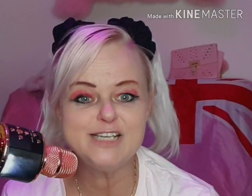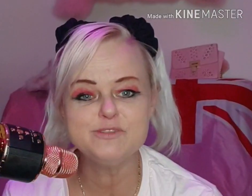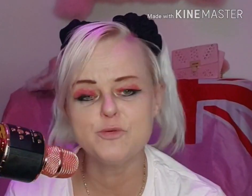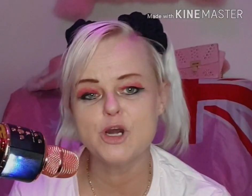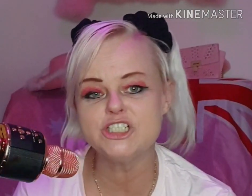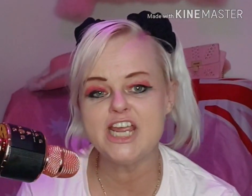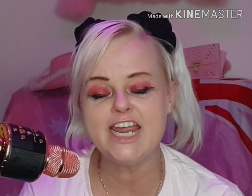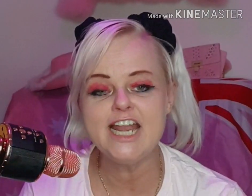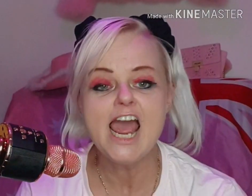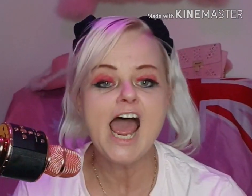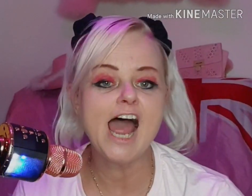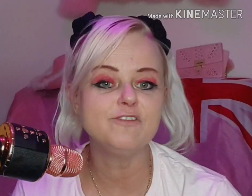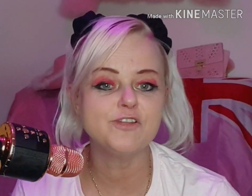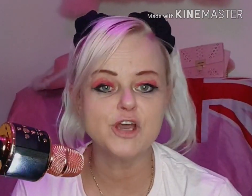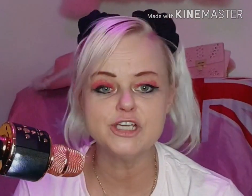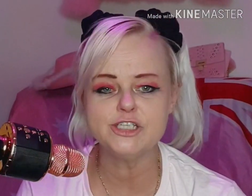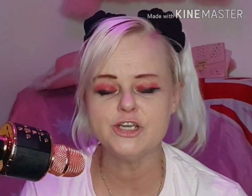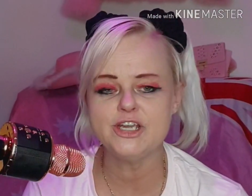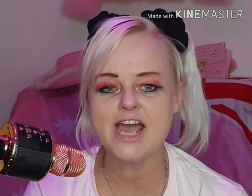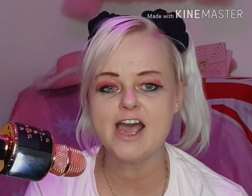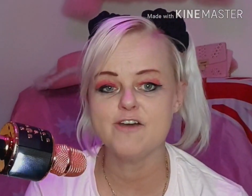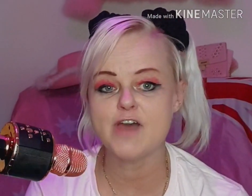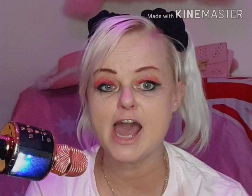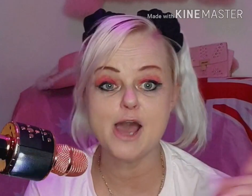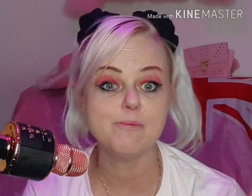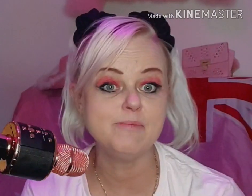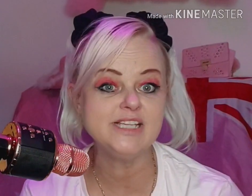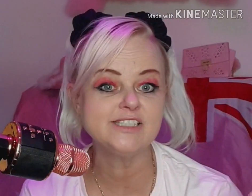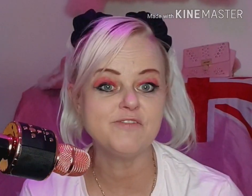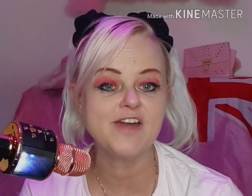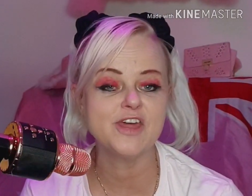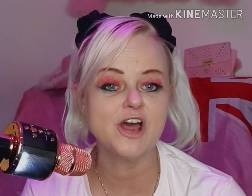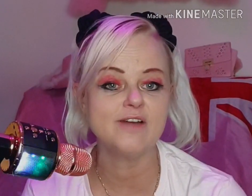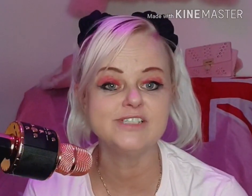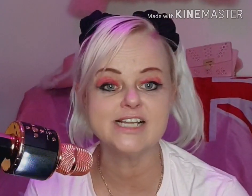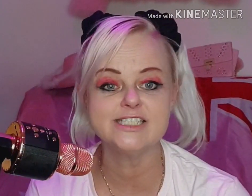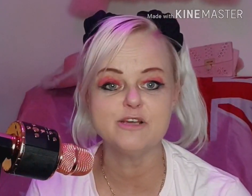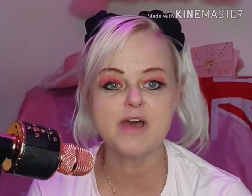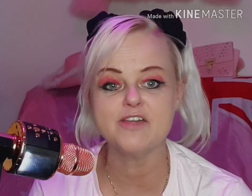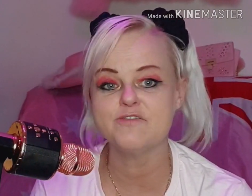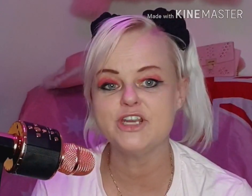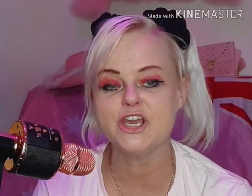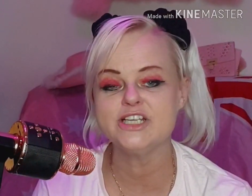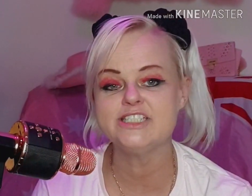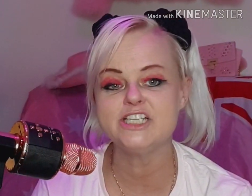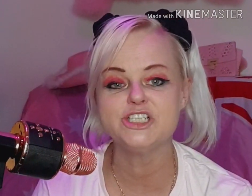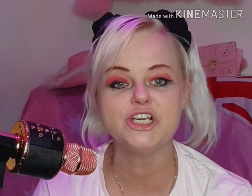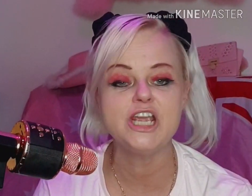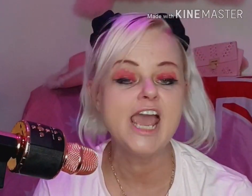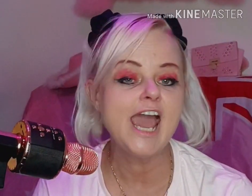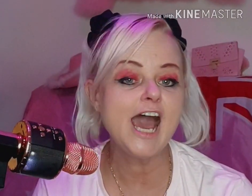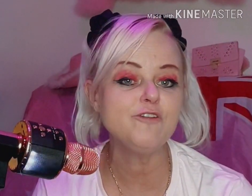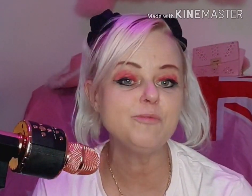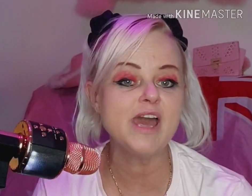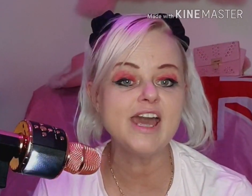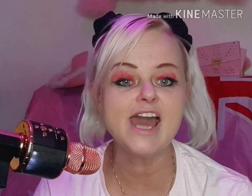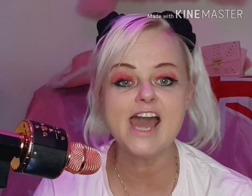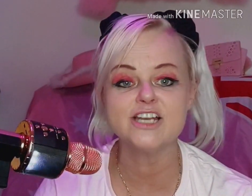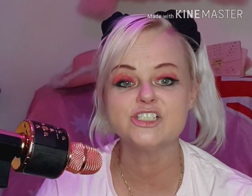heaps for watching and for those who have missed the fact that I've done some other videos teaching you alphabet, how to